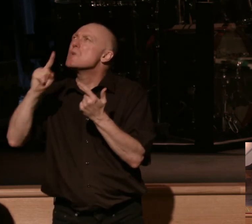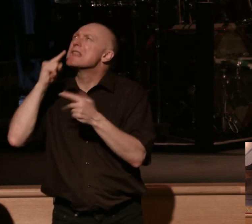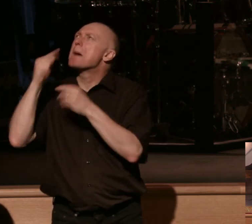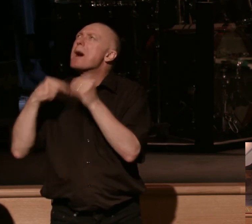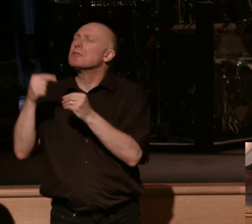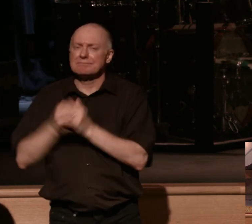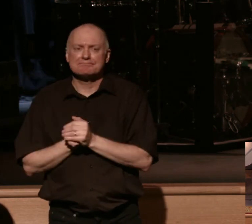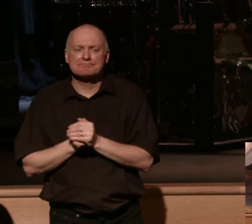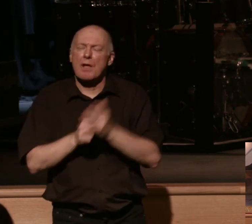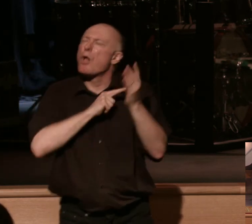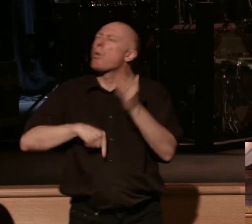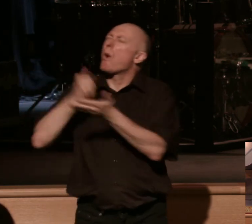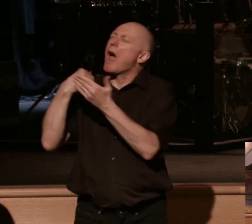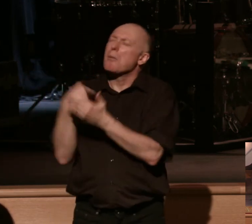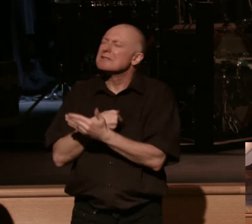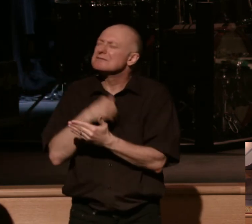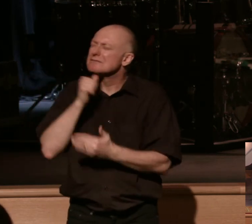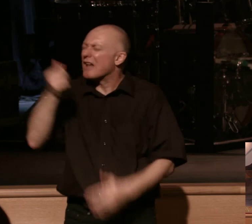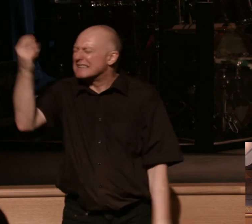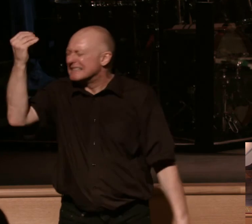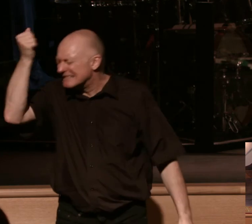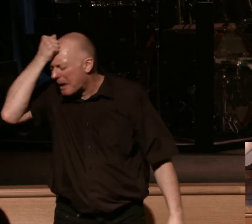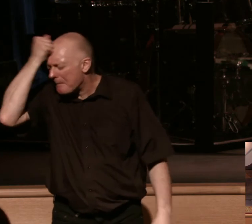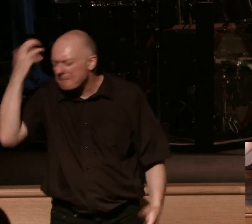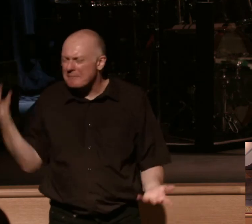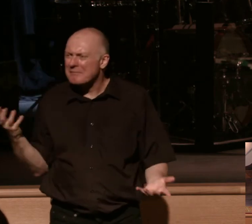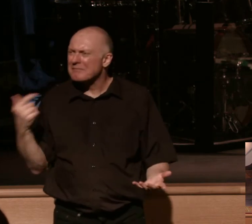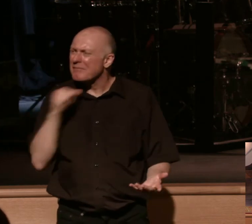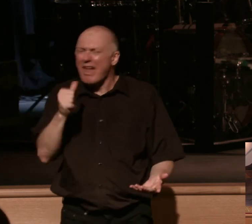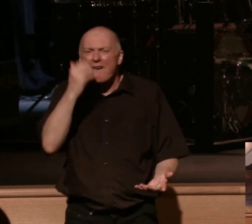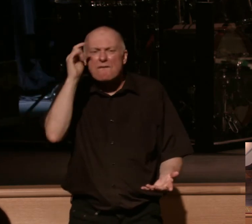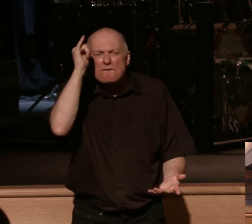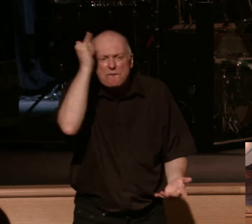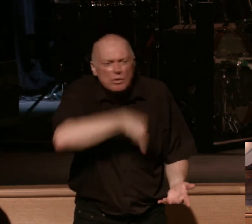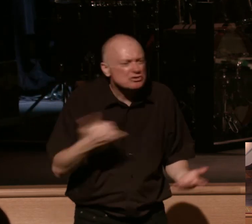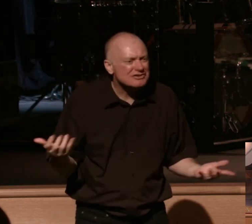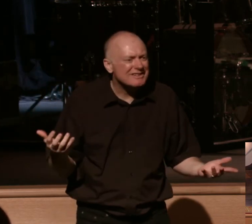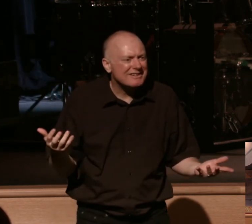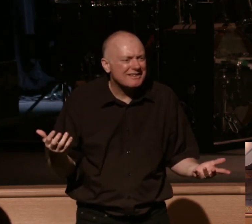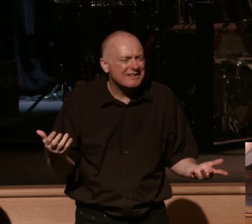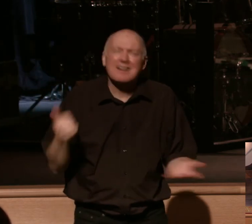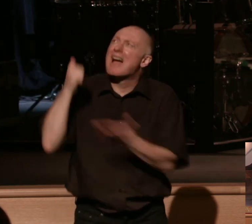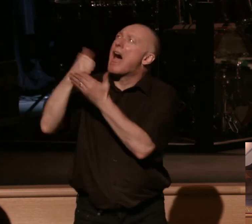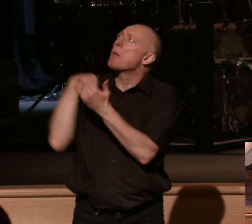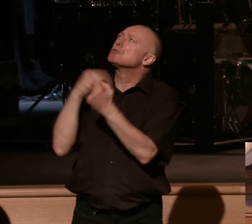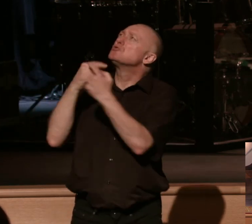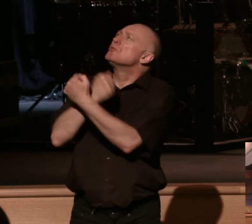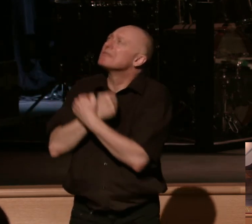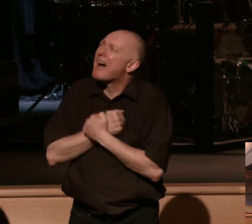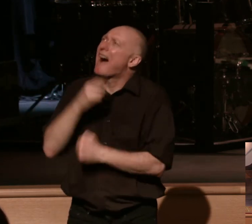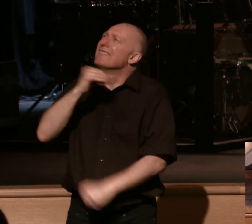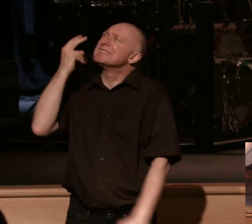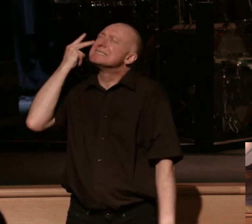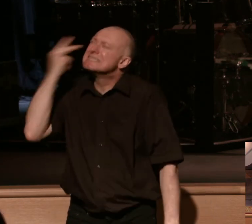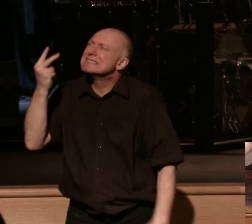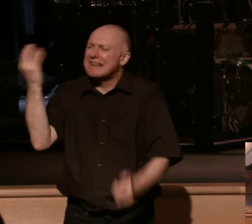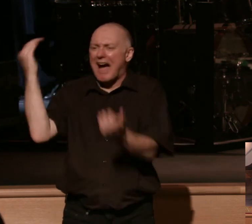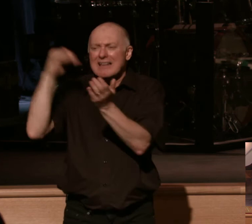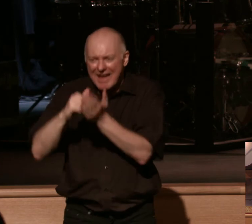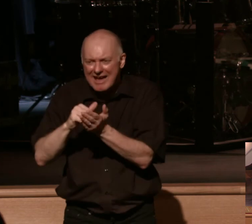Lord help us to not be dumb amen help us not be foolish help us to love help us to see again what this